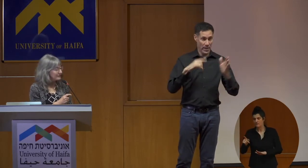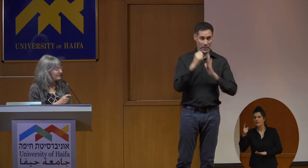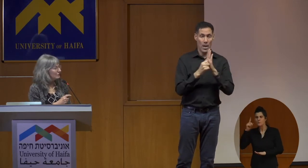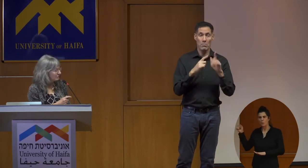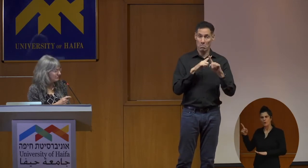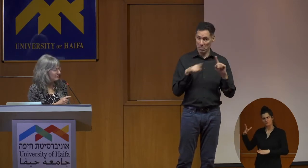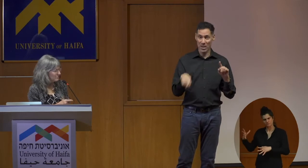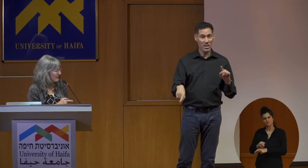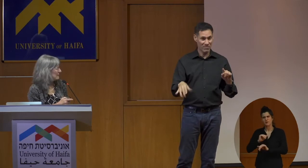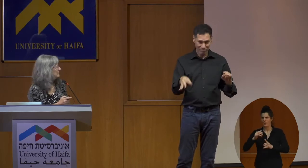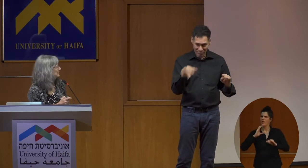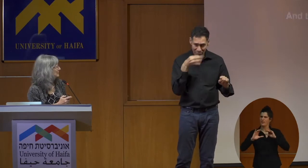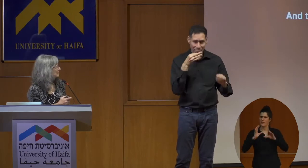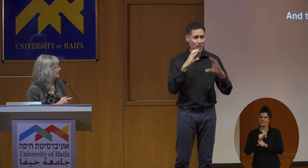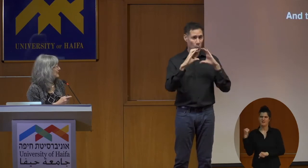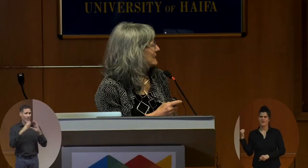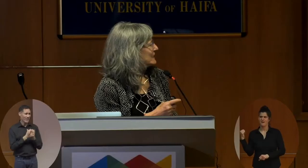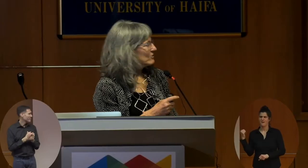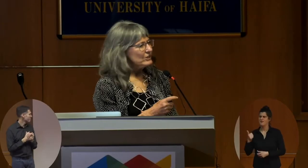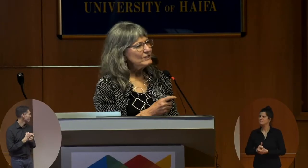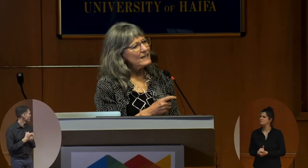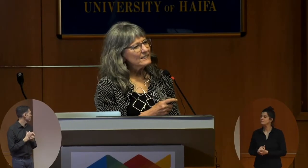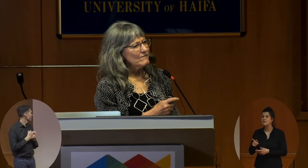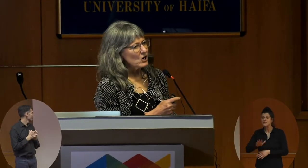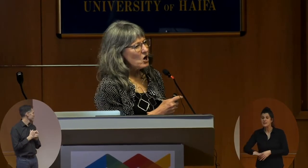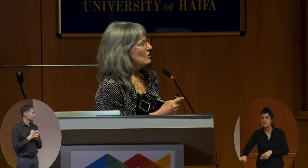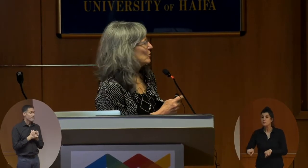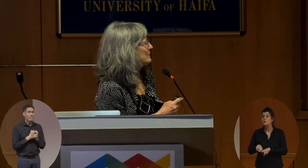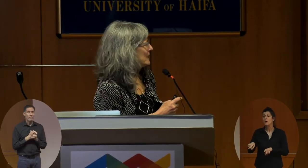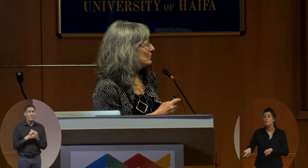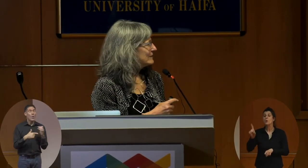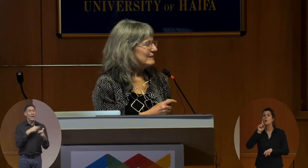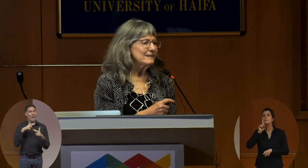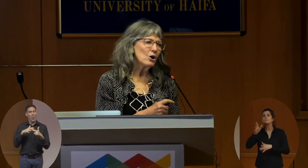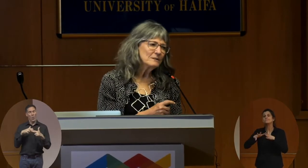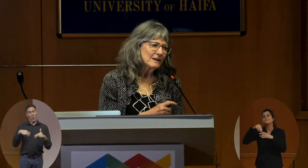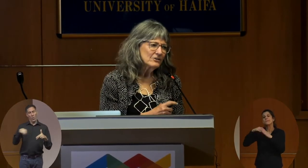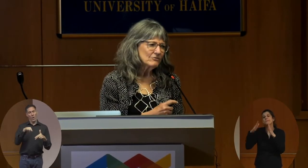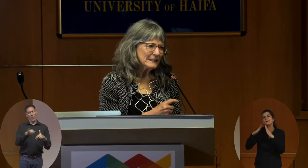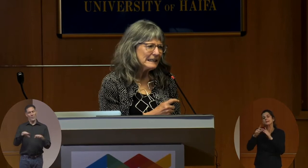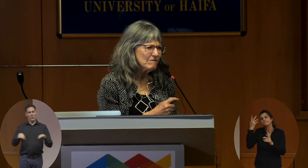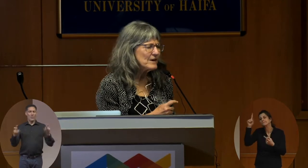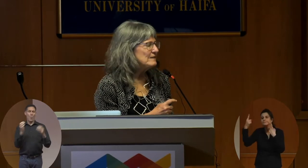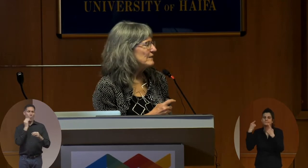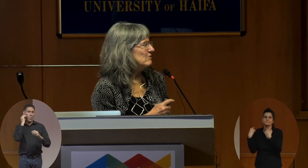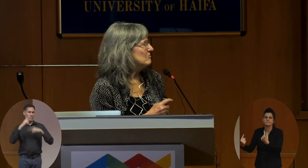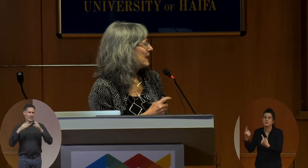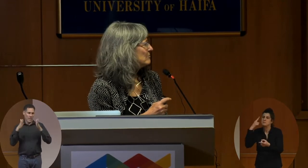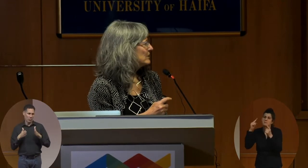really could communicate. So children like David are called home signers, and home signers really invent their own language.